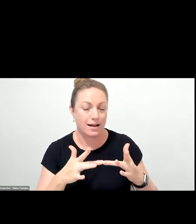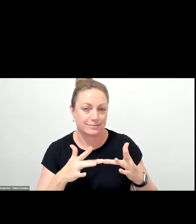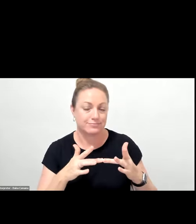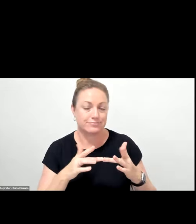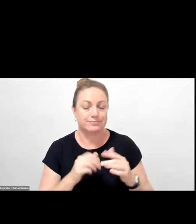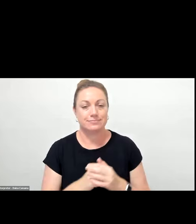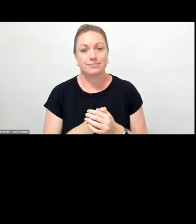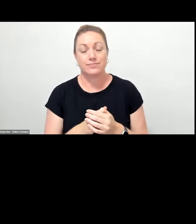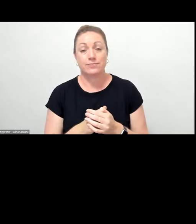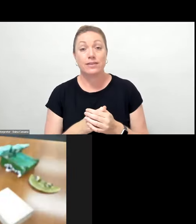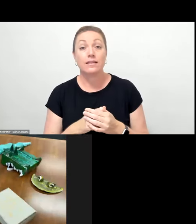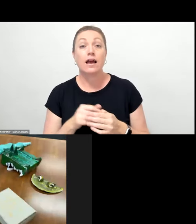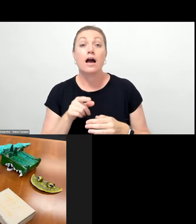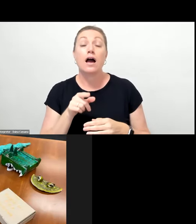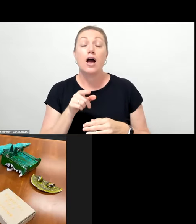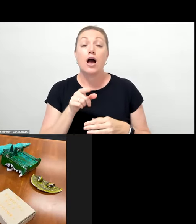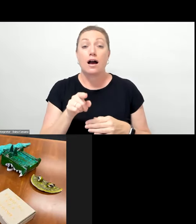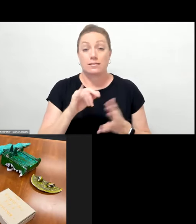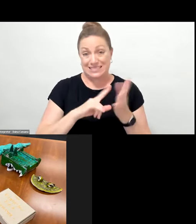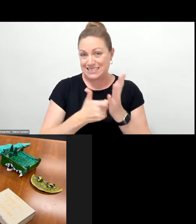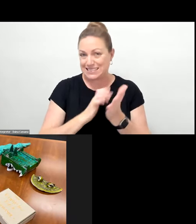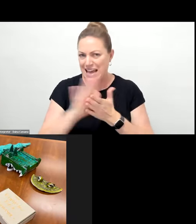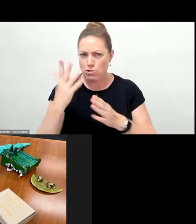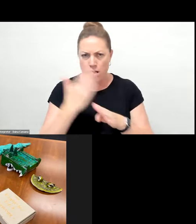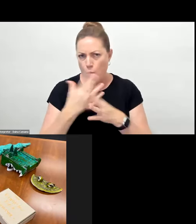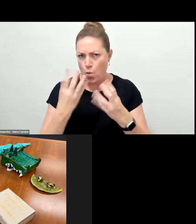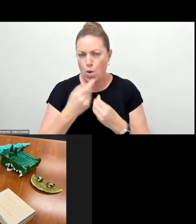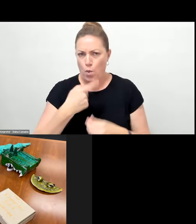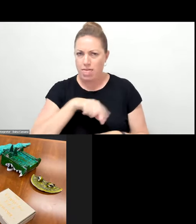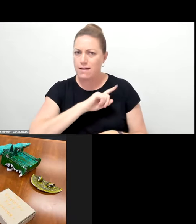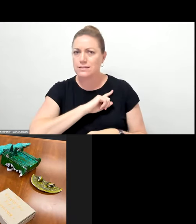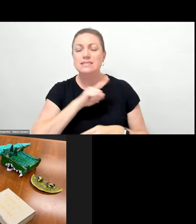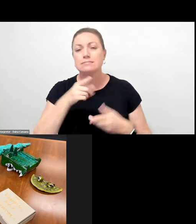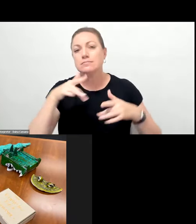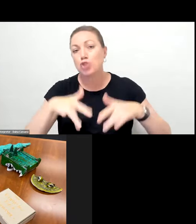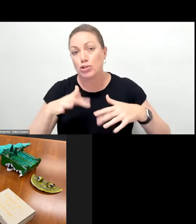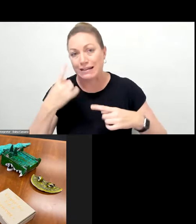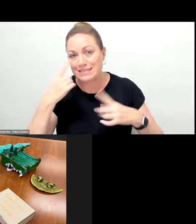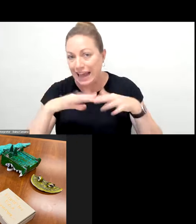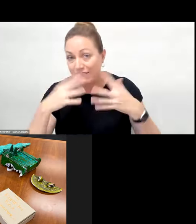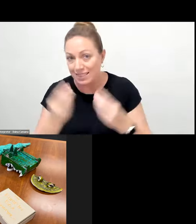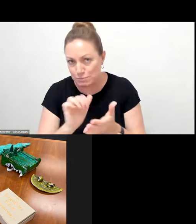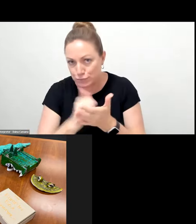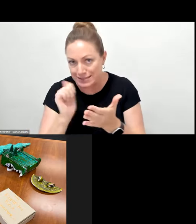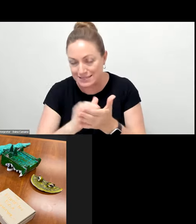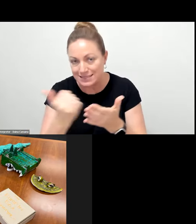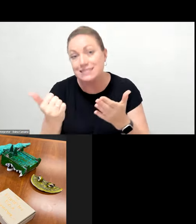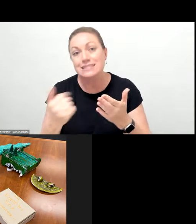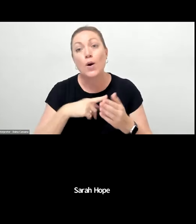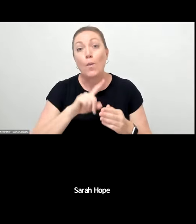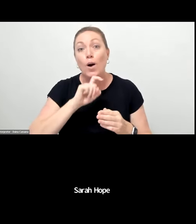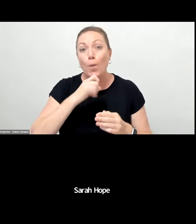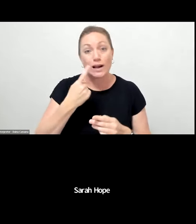should be noted that Sarah, who has been working closely with us on this, has not yet seen everything printed. So we're going to also get her